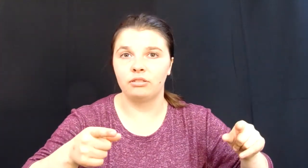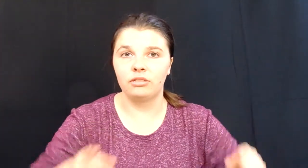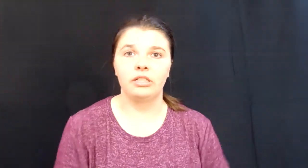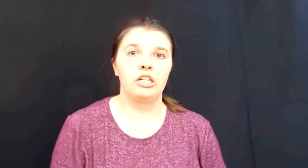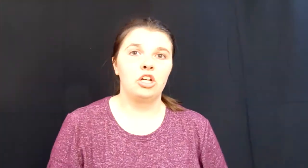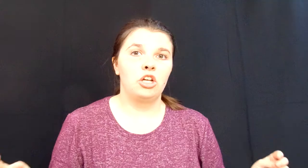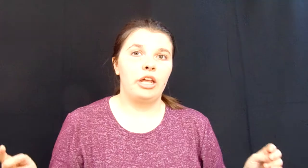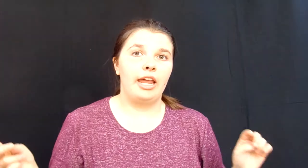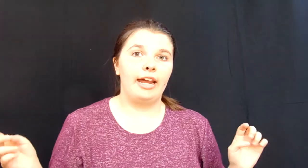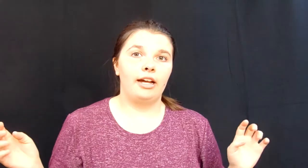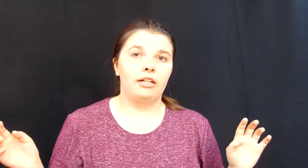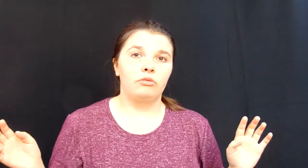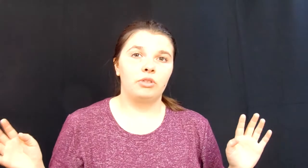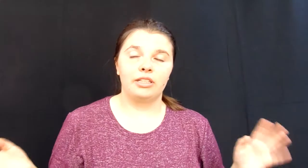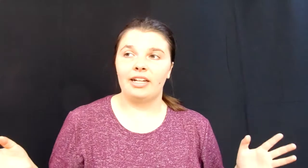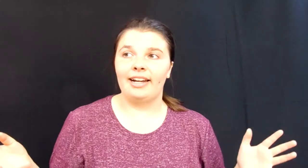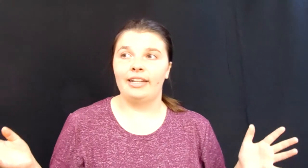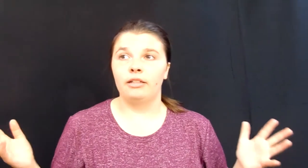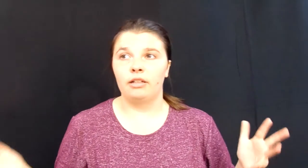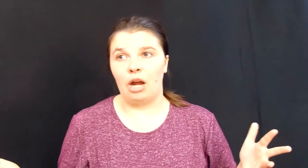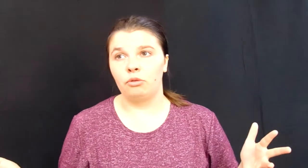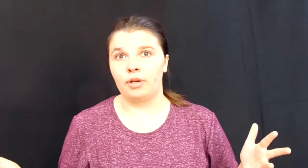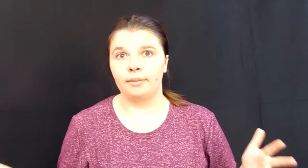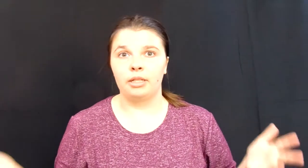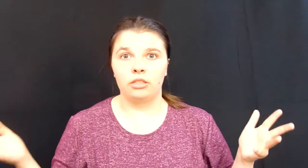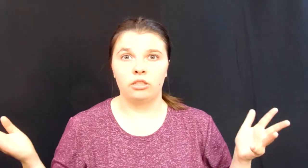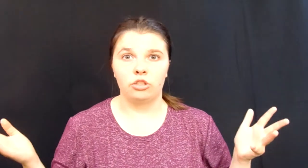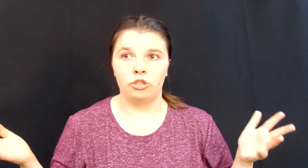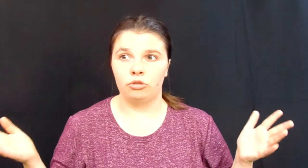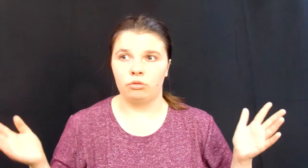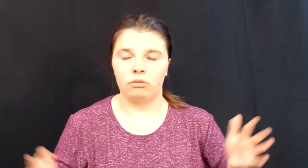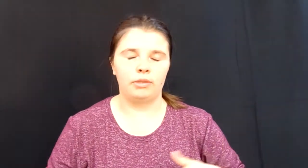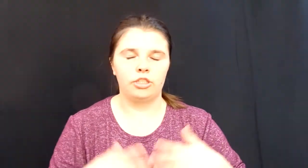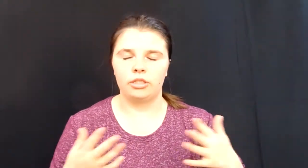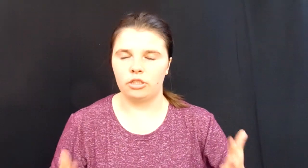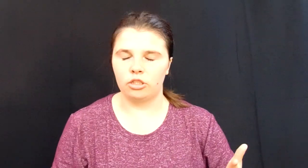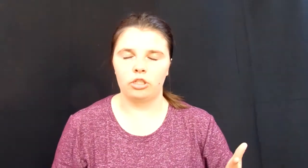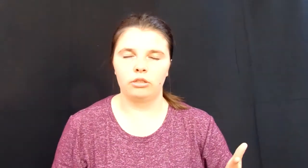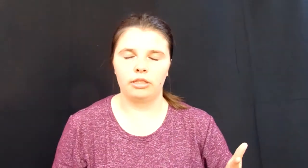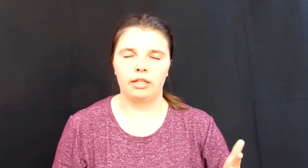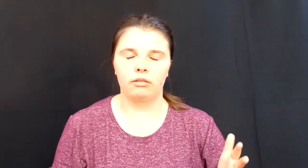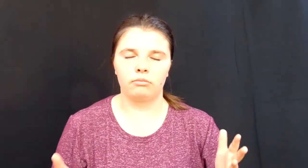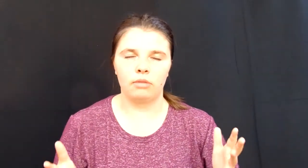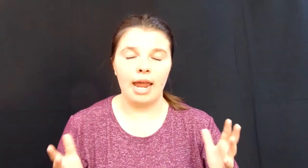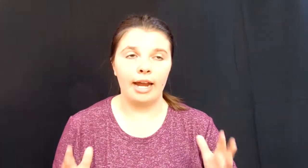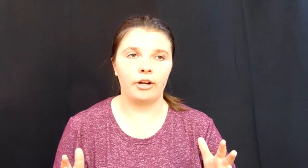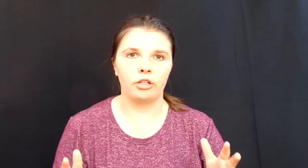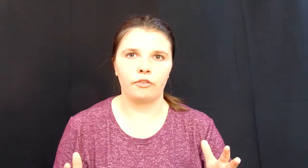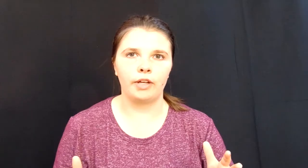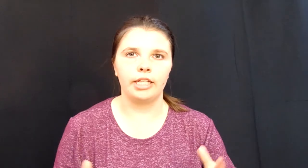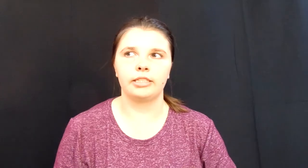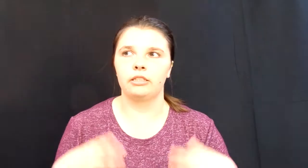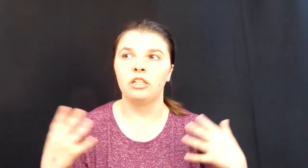and with a guy I would recommend to once you start getting hair on your face and